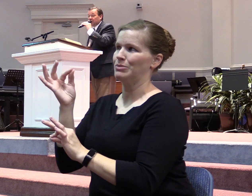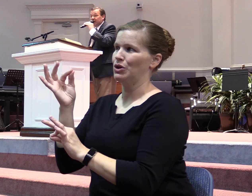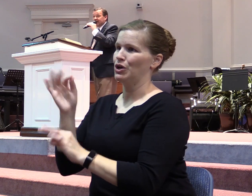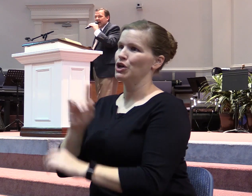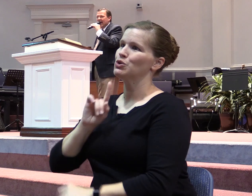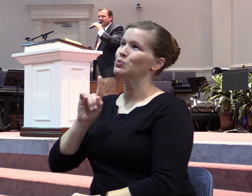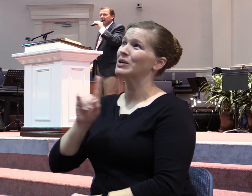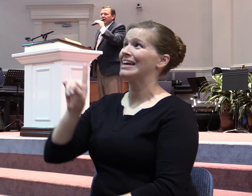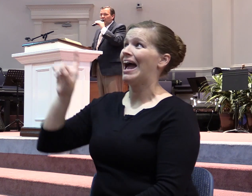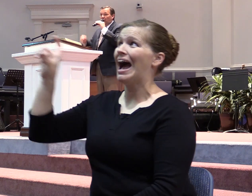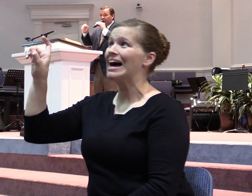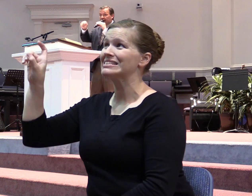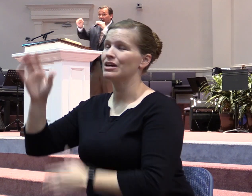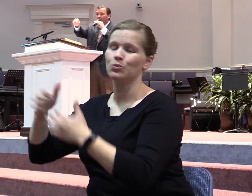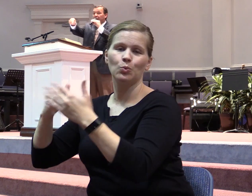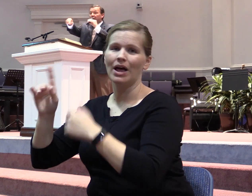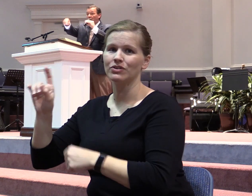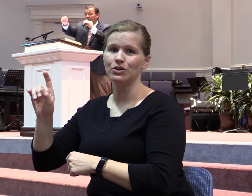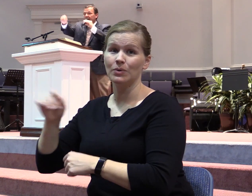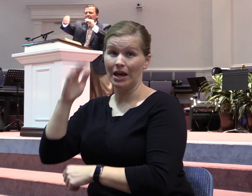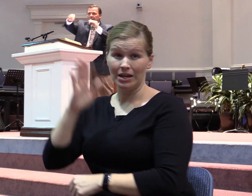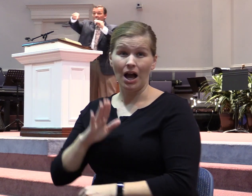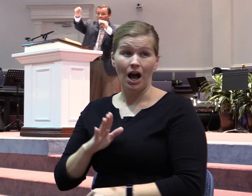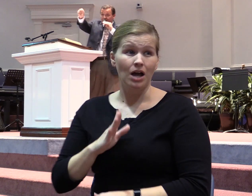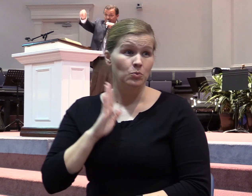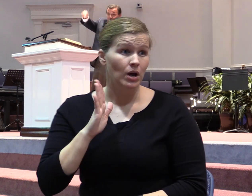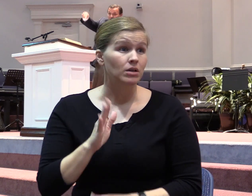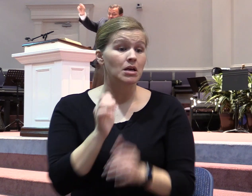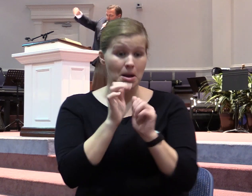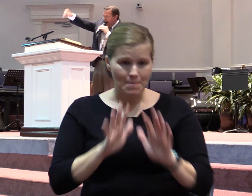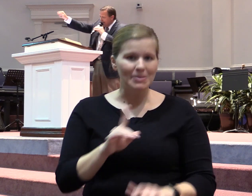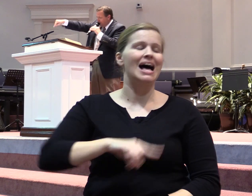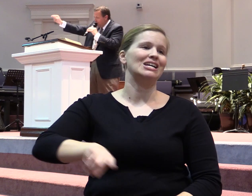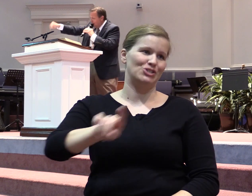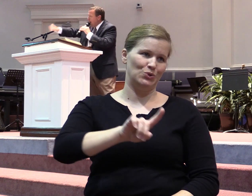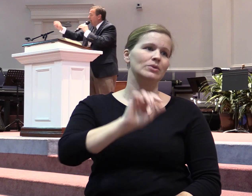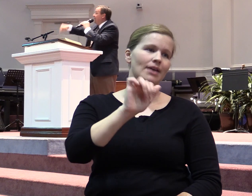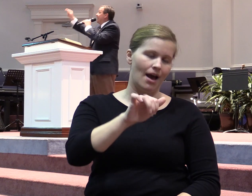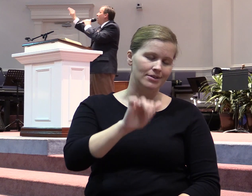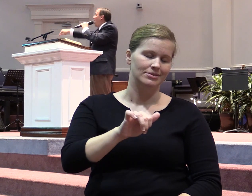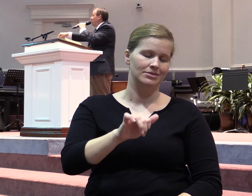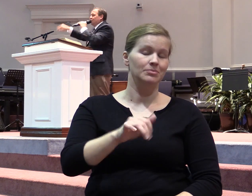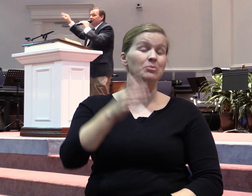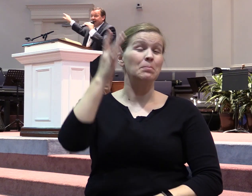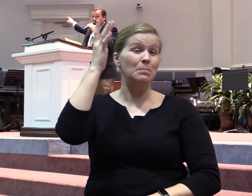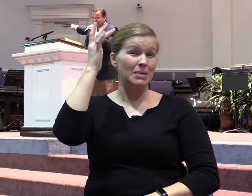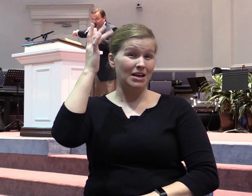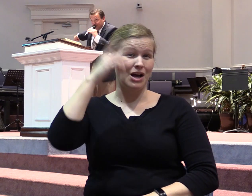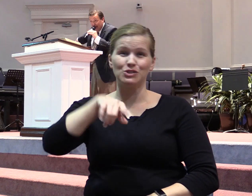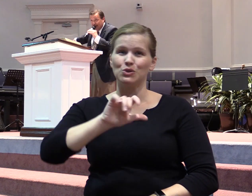you need to ask, he'll look down and go, not only am I going to give you what you asked for, but because you didn't ask for that,